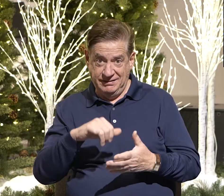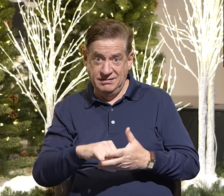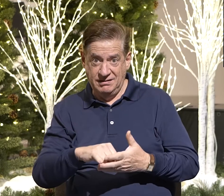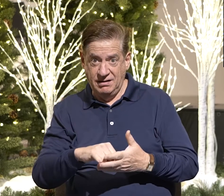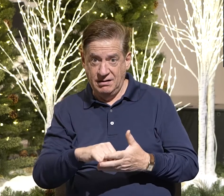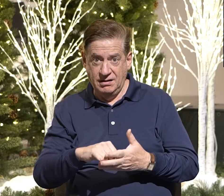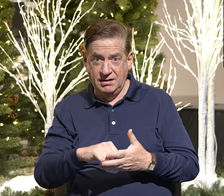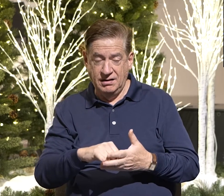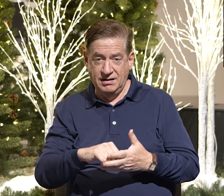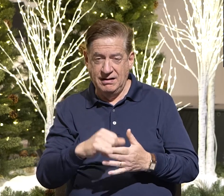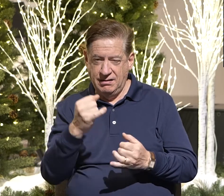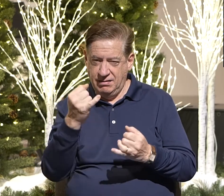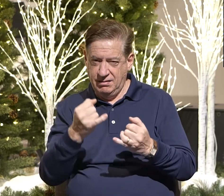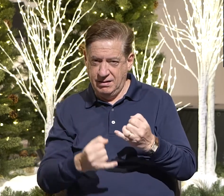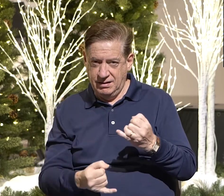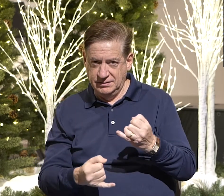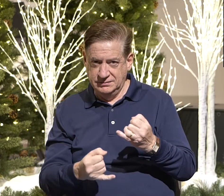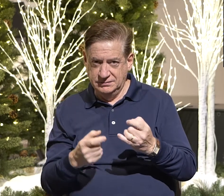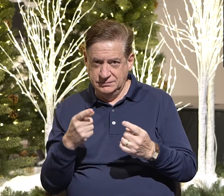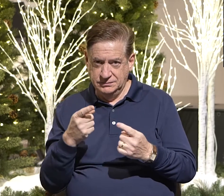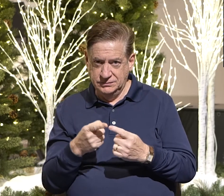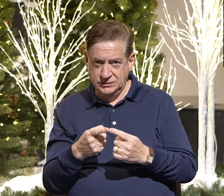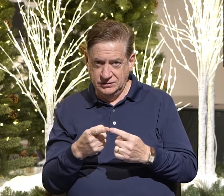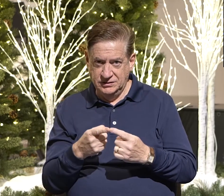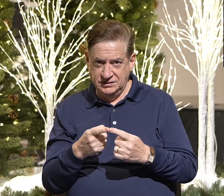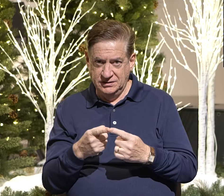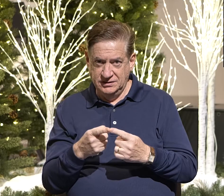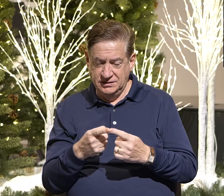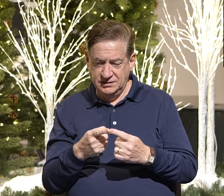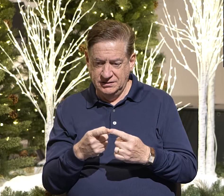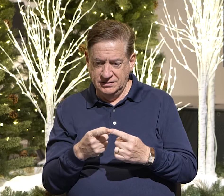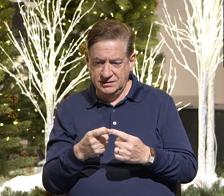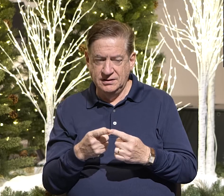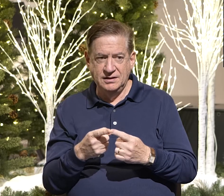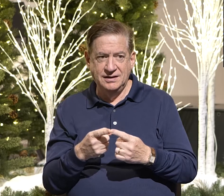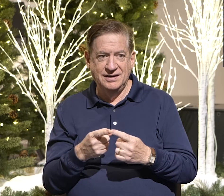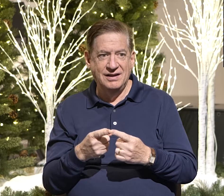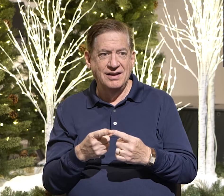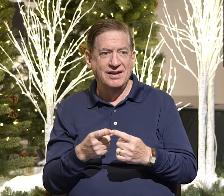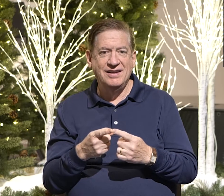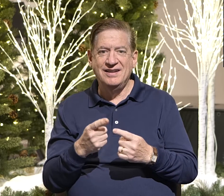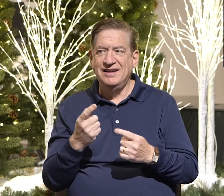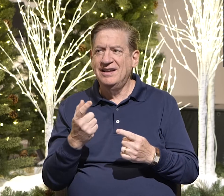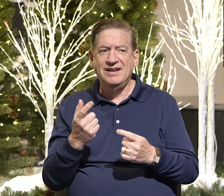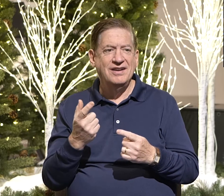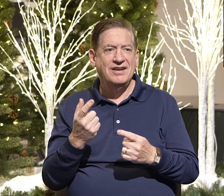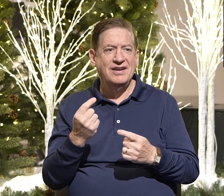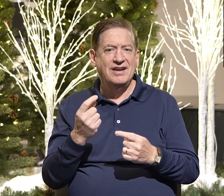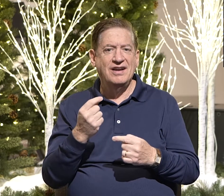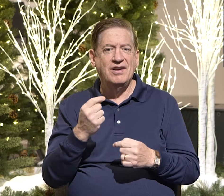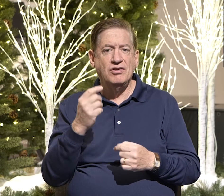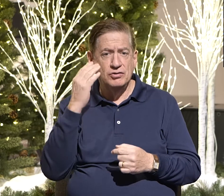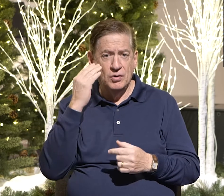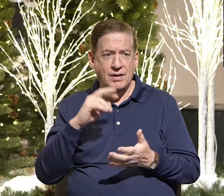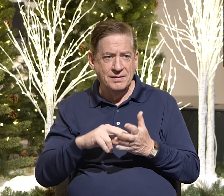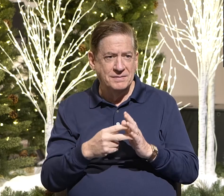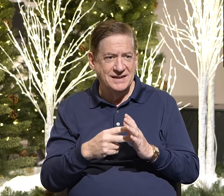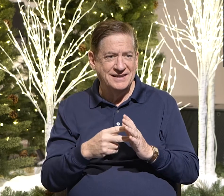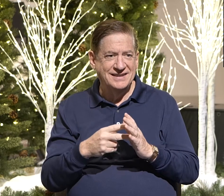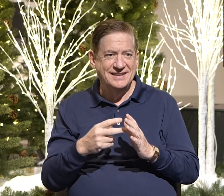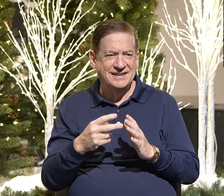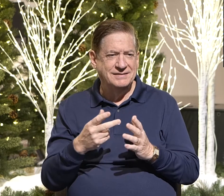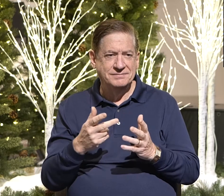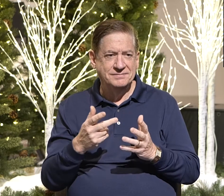I have one last point which means we got in like another 20 minutes. You don't believe me? I have multiple pages left.